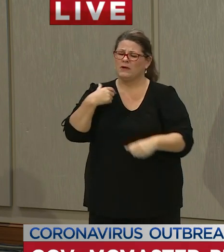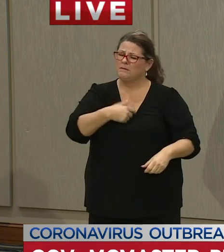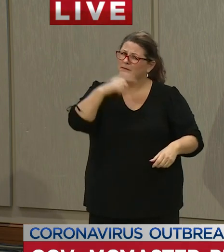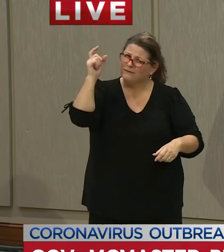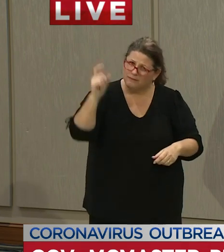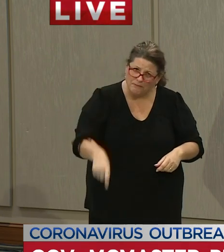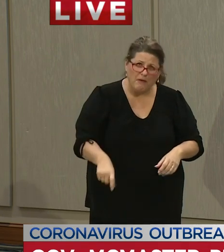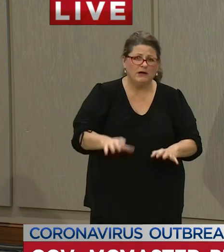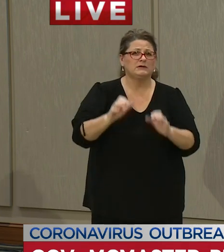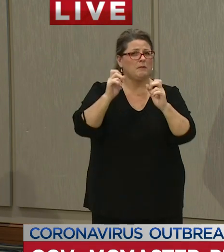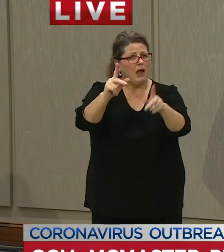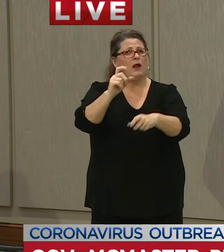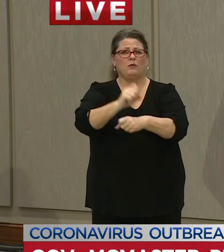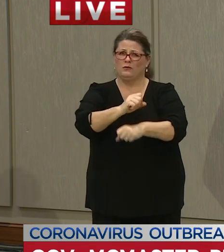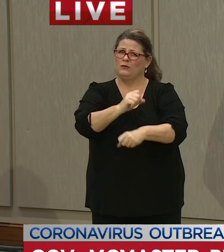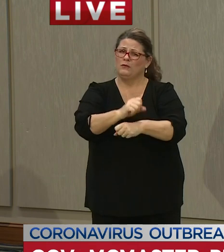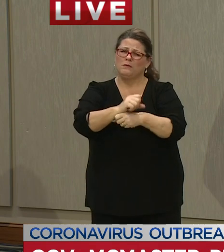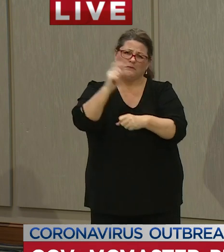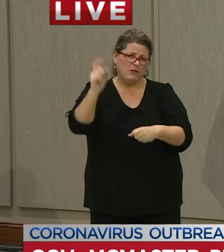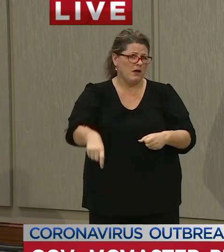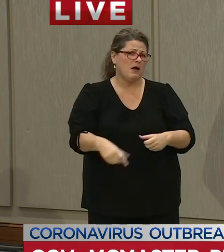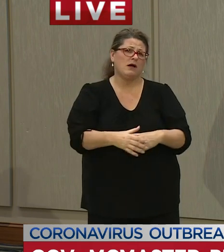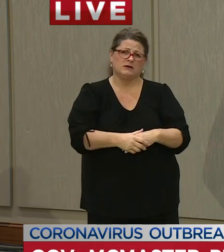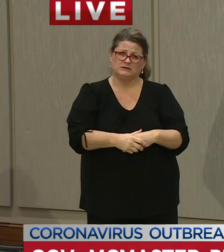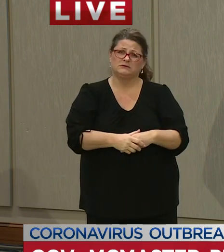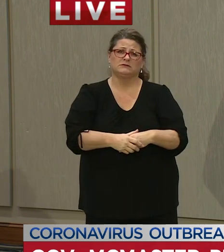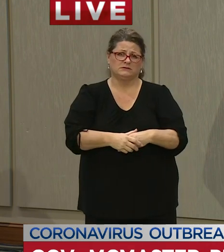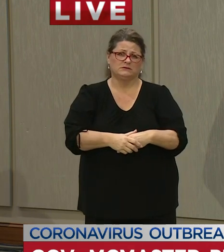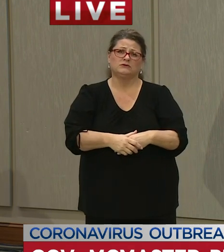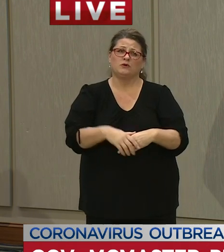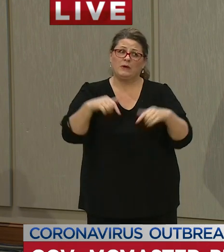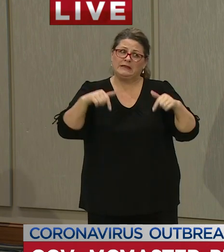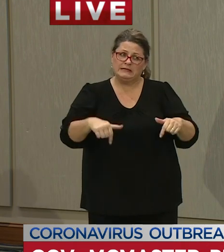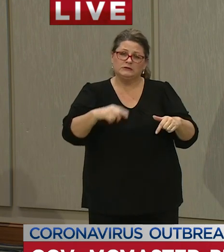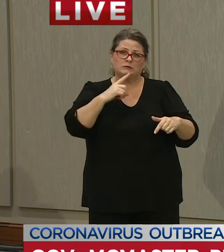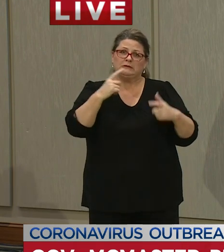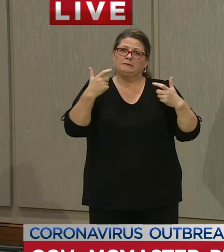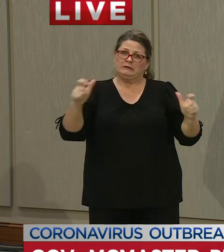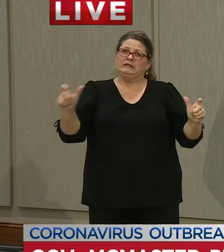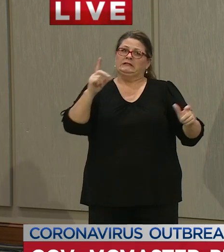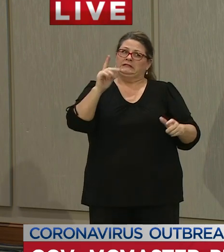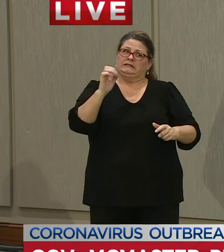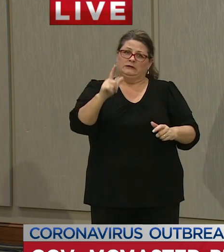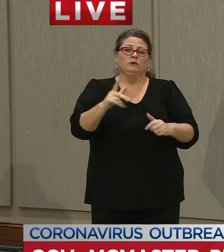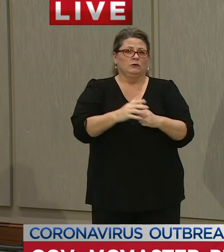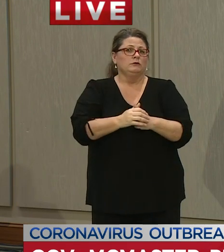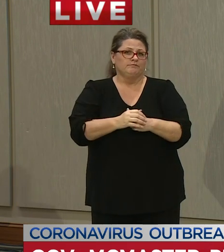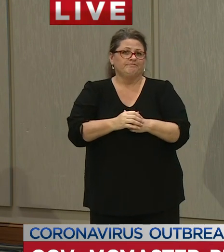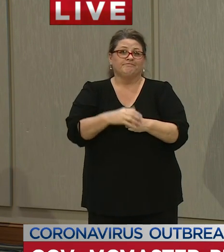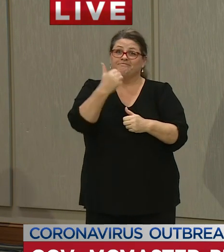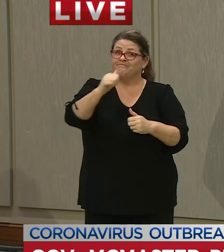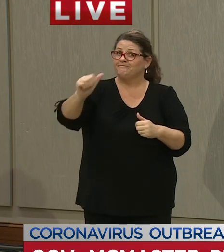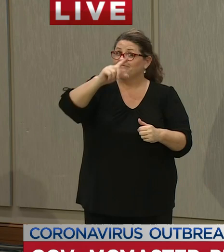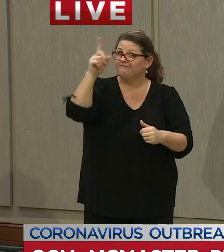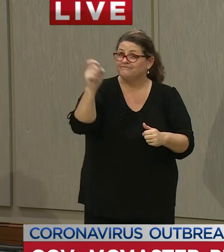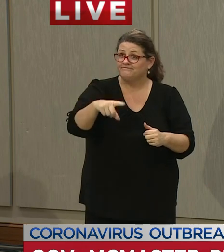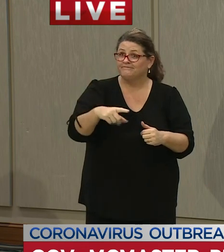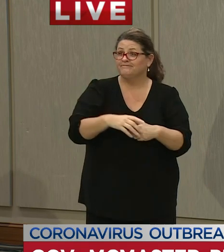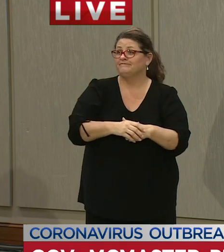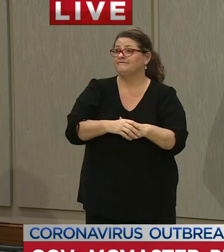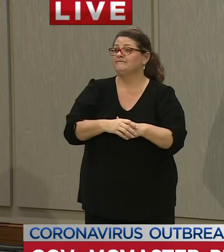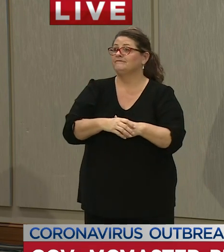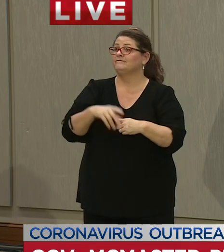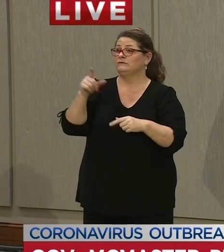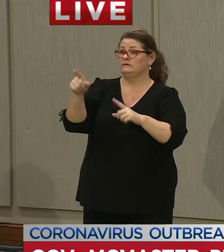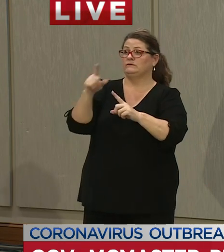quickly as possible so this is a big step forward and there will be more steps are there any questions yes sir